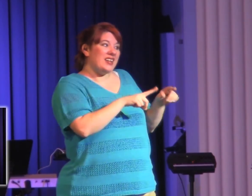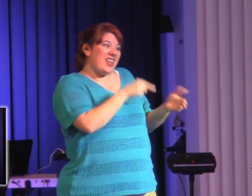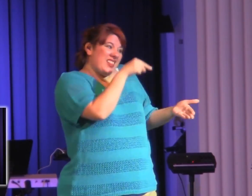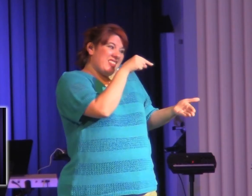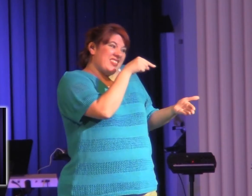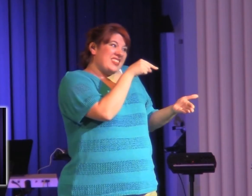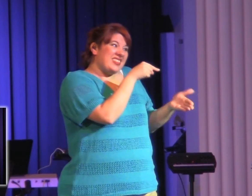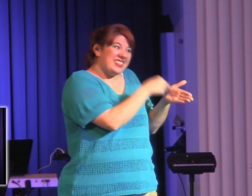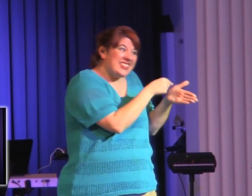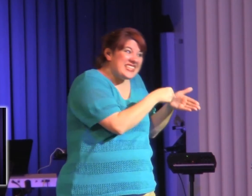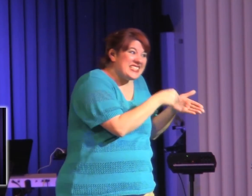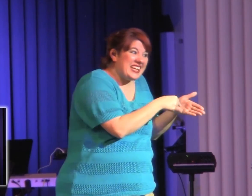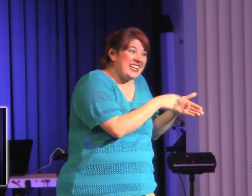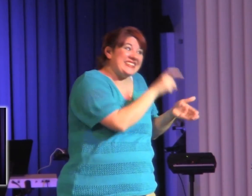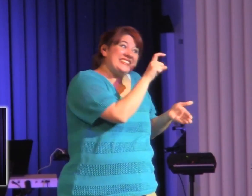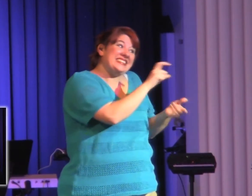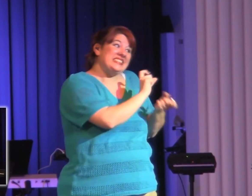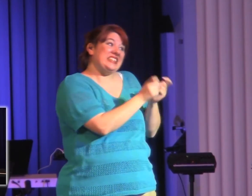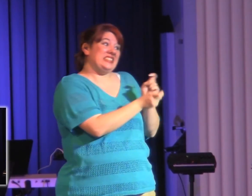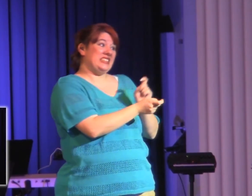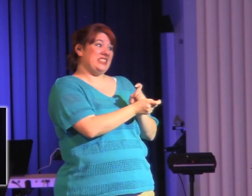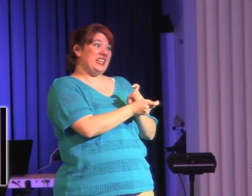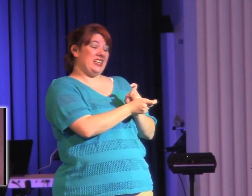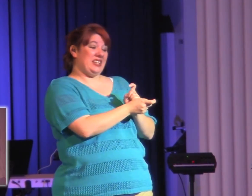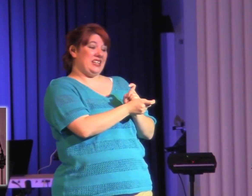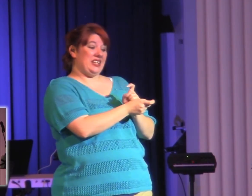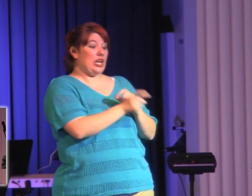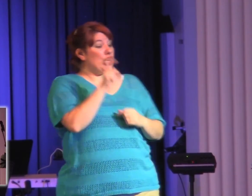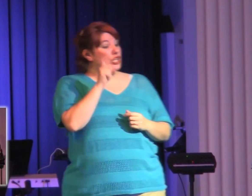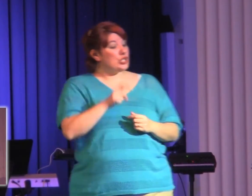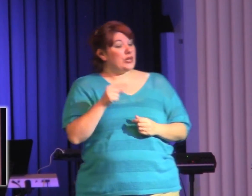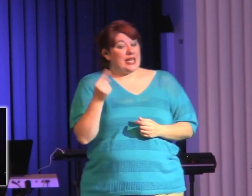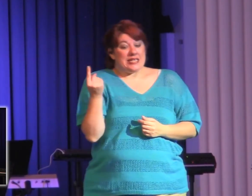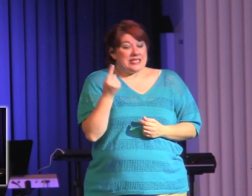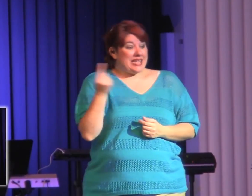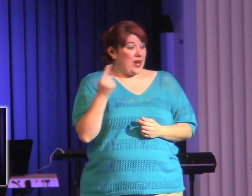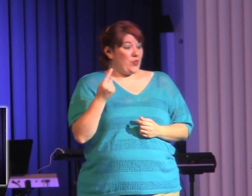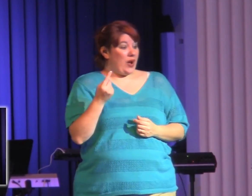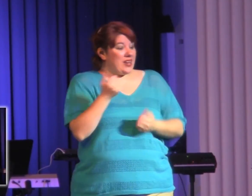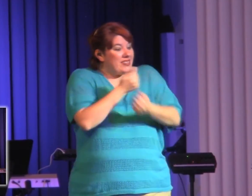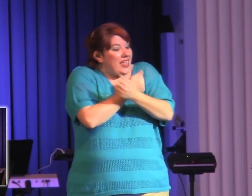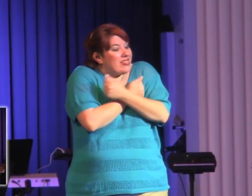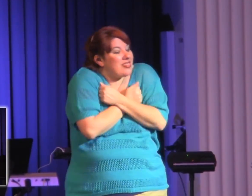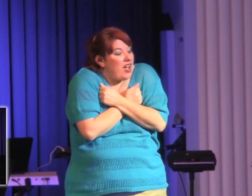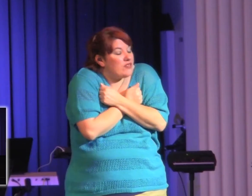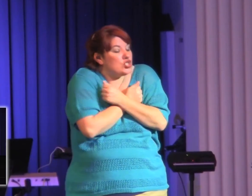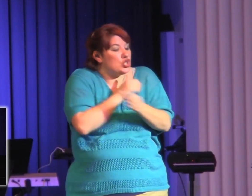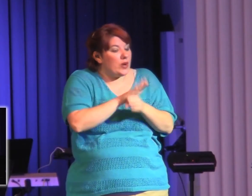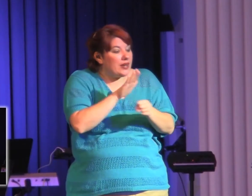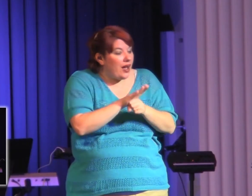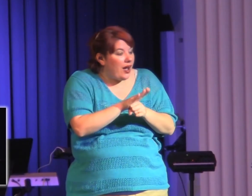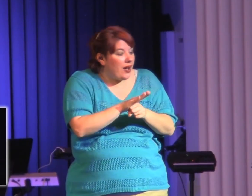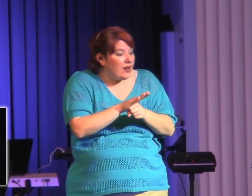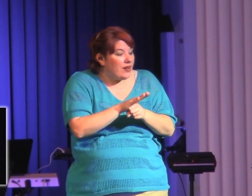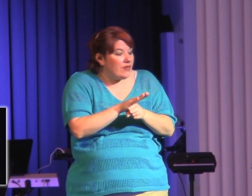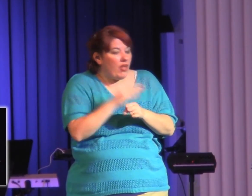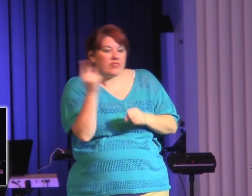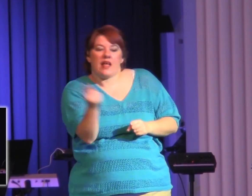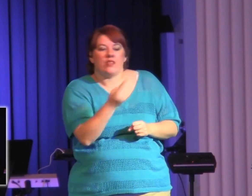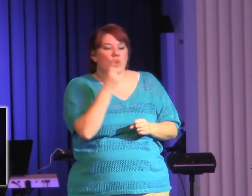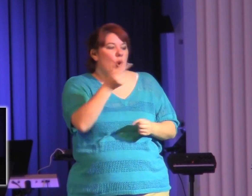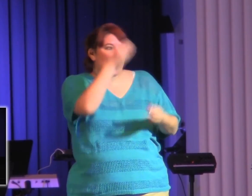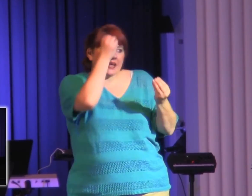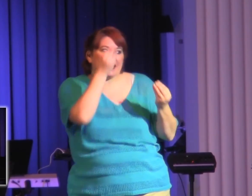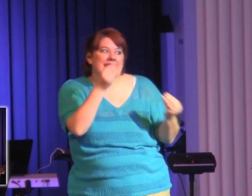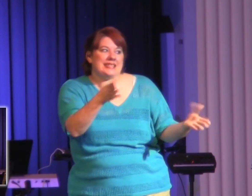the truth. Am I right? Now, everybody else sees it. Everybody else is walking around and going, Hey, good to see you, brother. Good to see you. Hey,